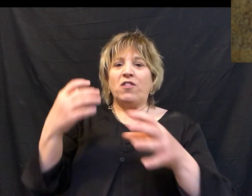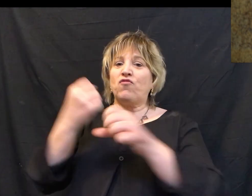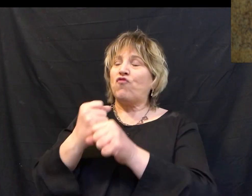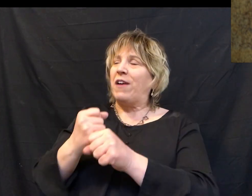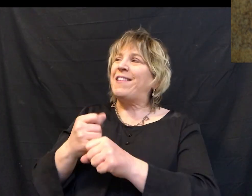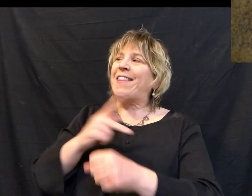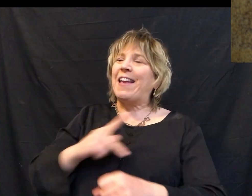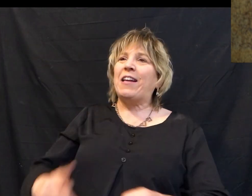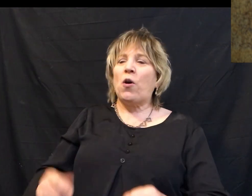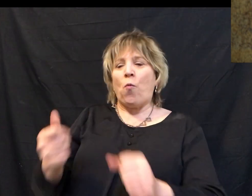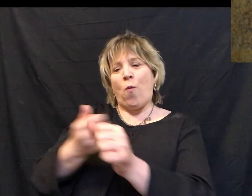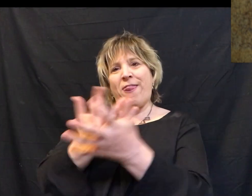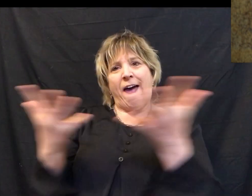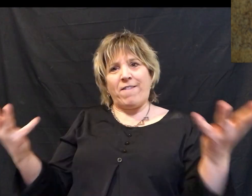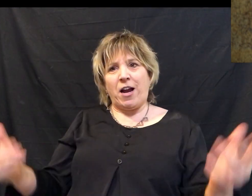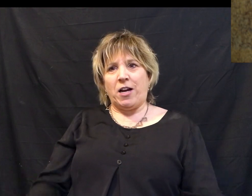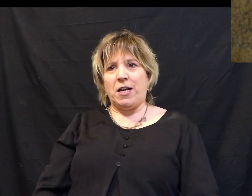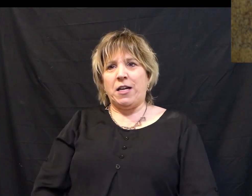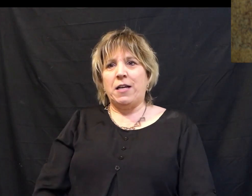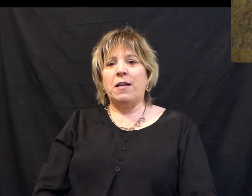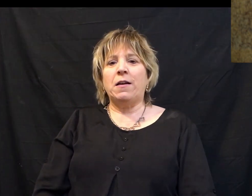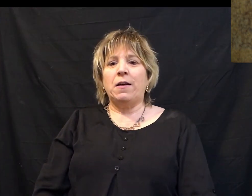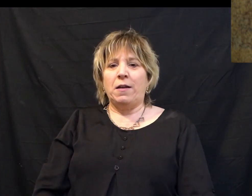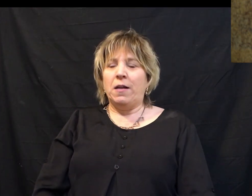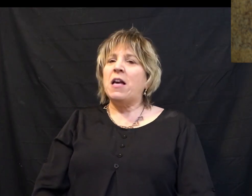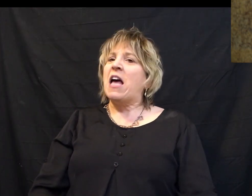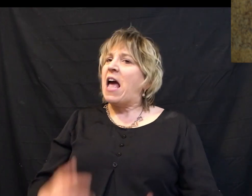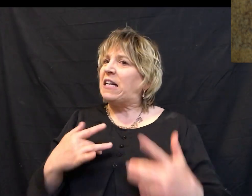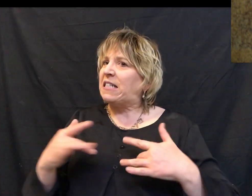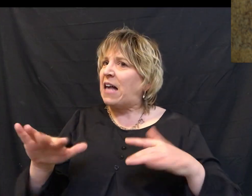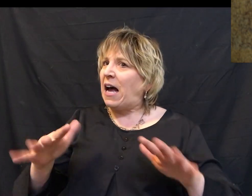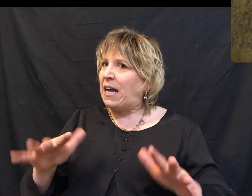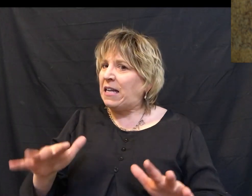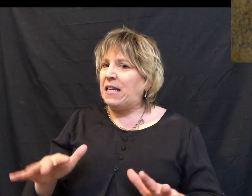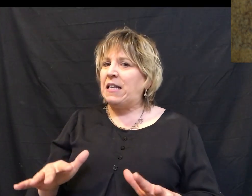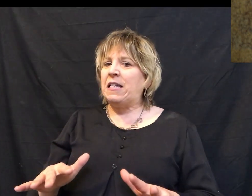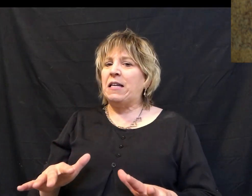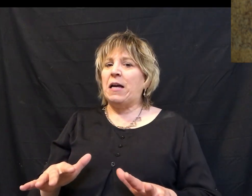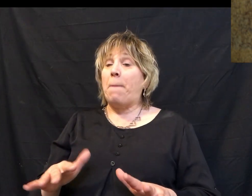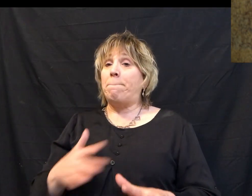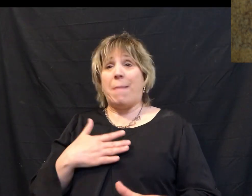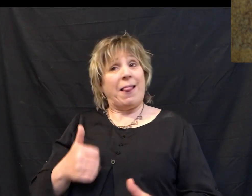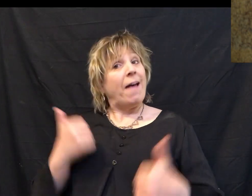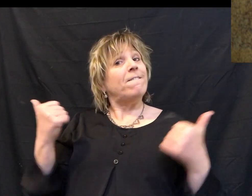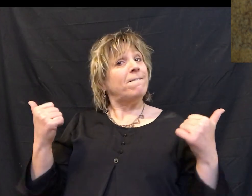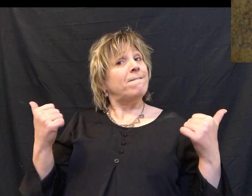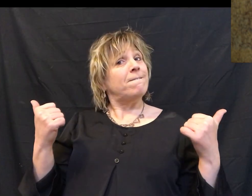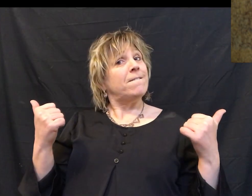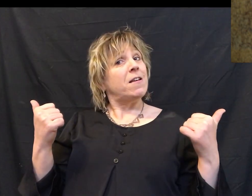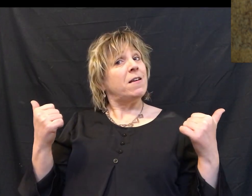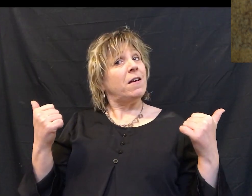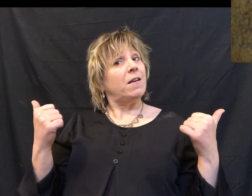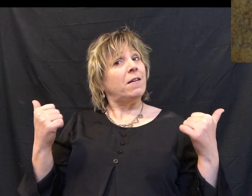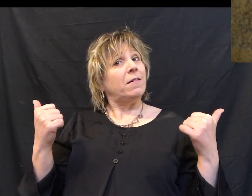I can trust this king with every anxiety in my life.